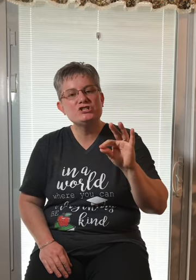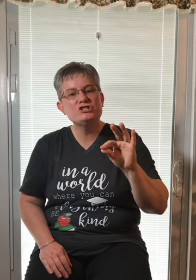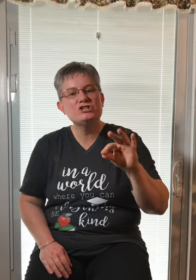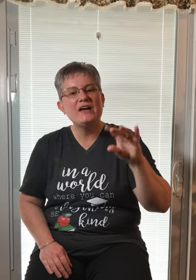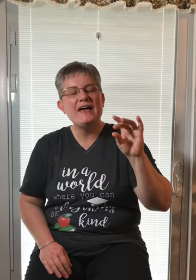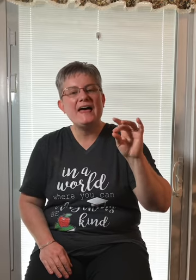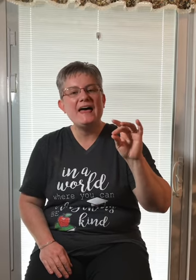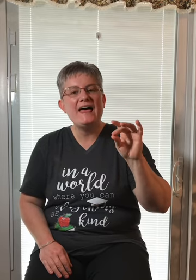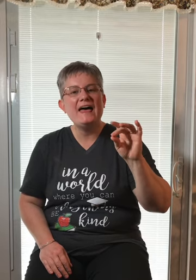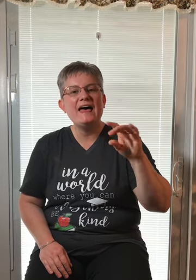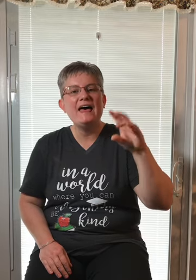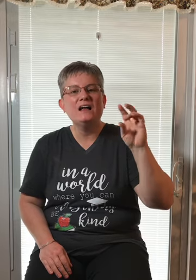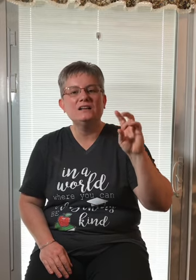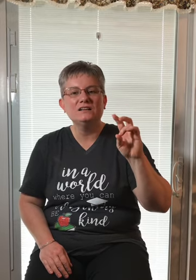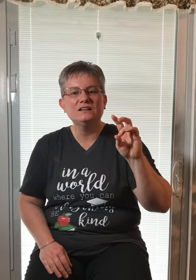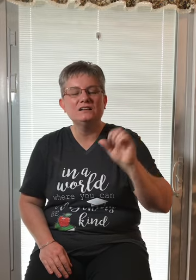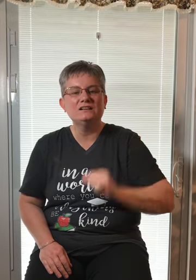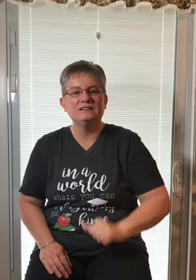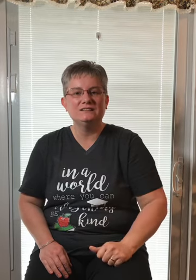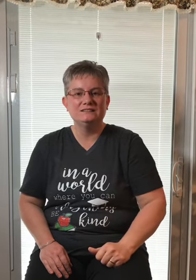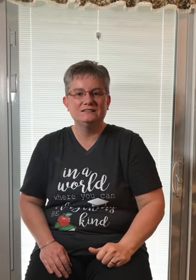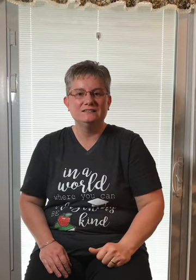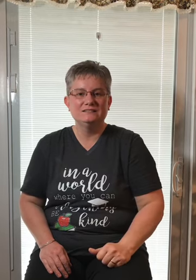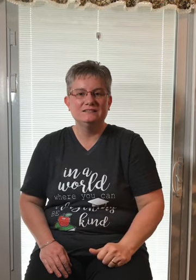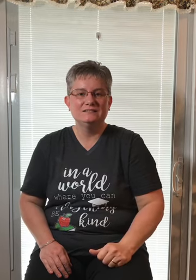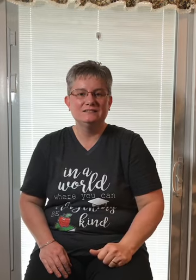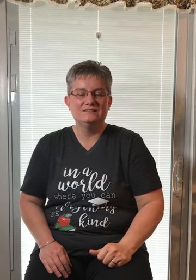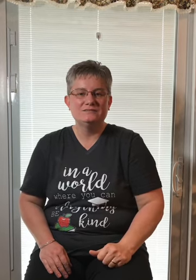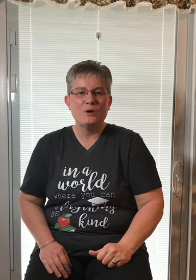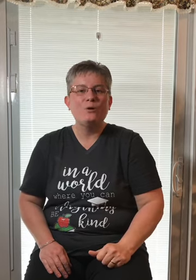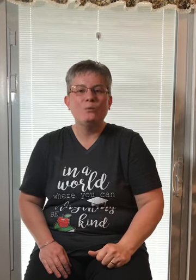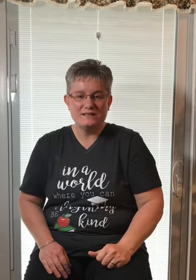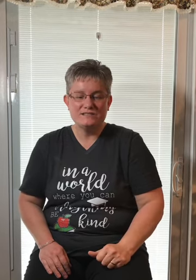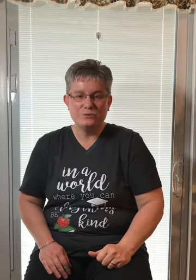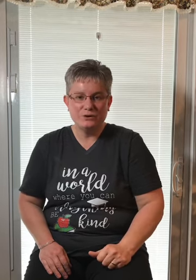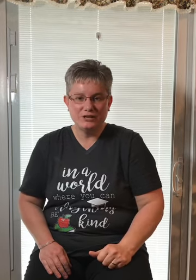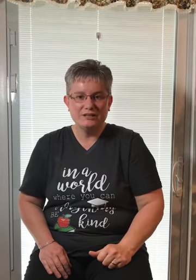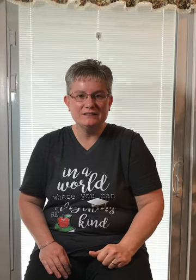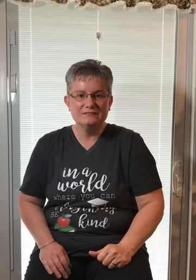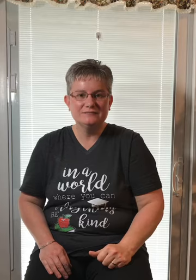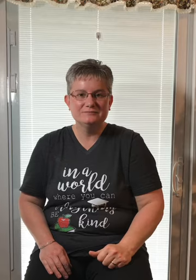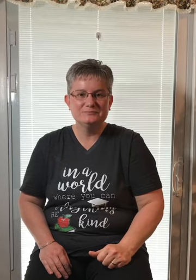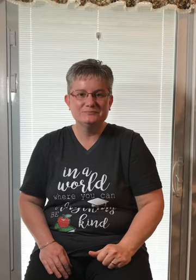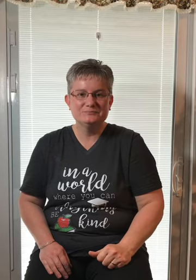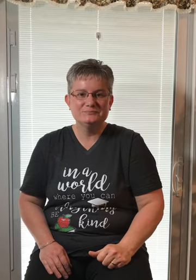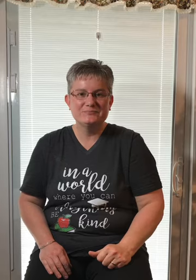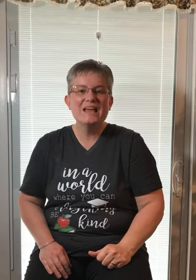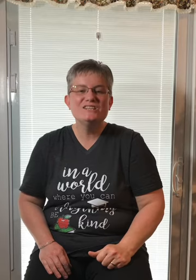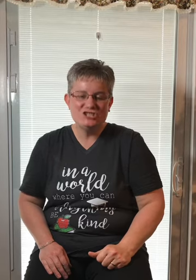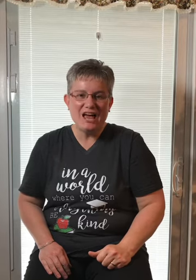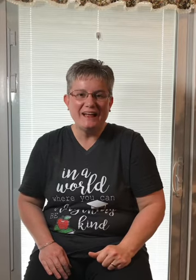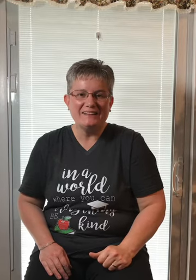ee, p. What's the word? Shell.